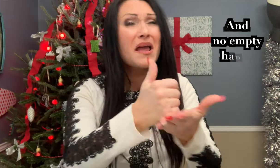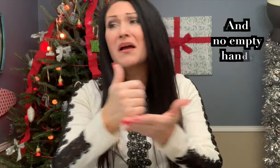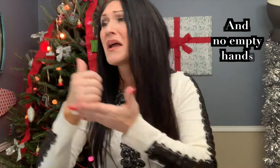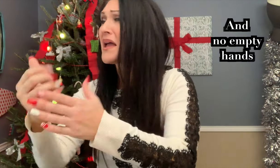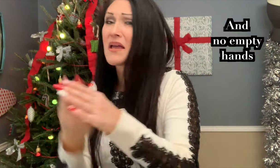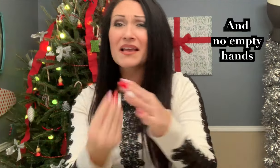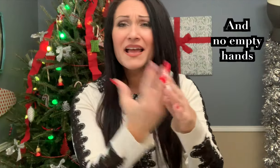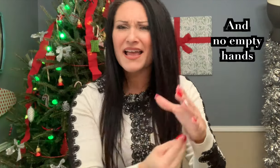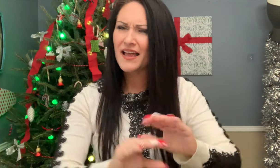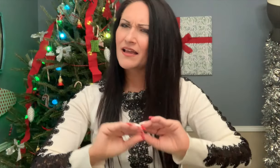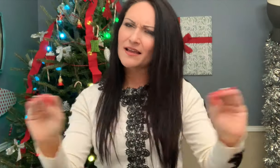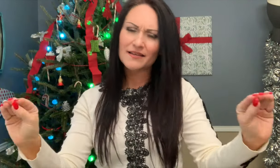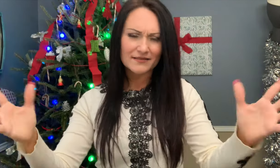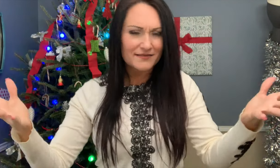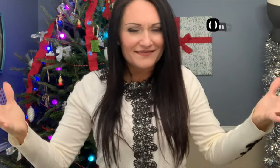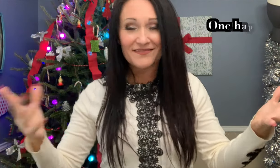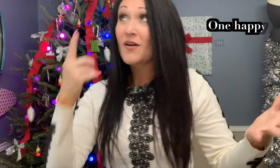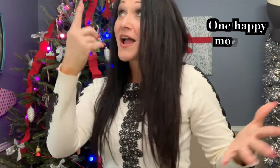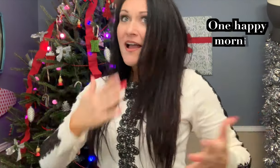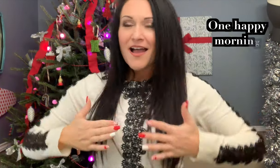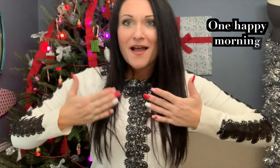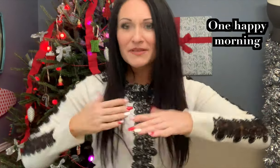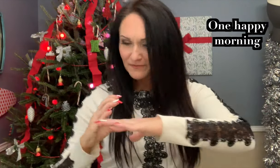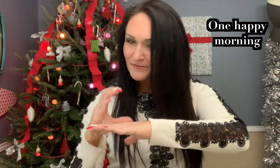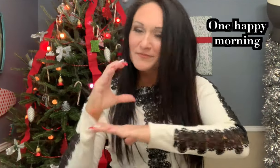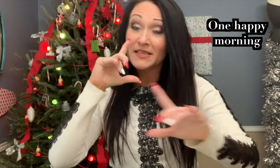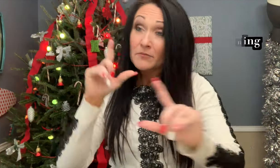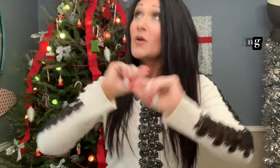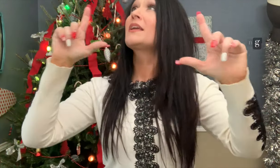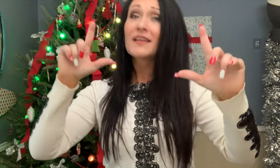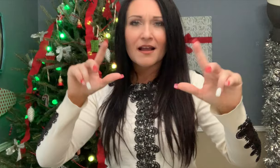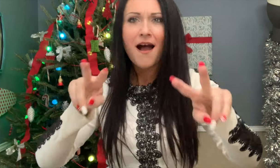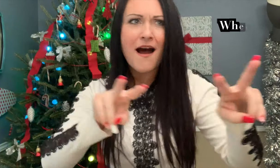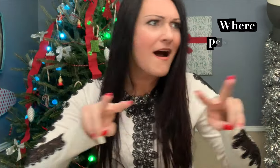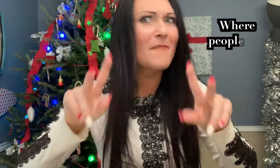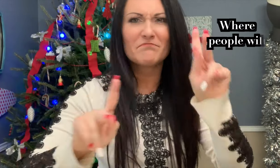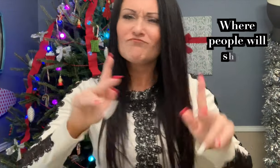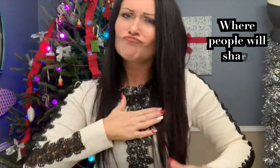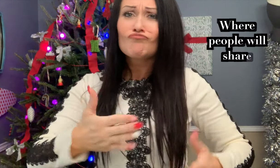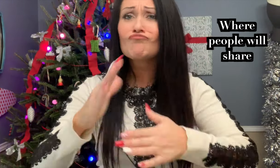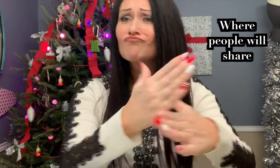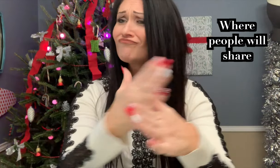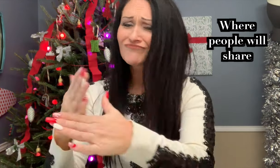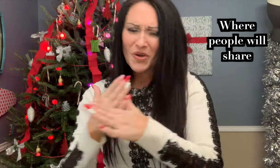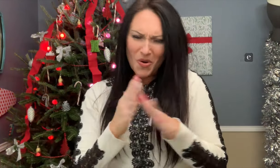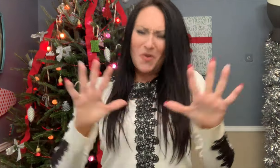way we're One happy morning where people will share. A world